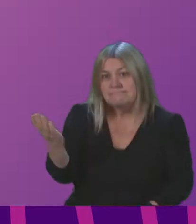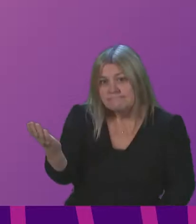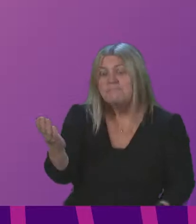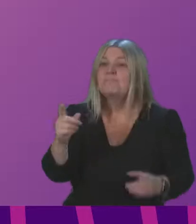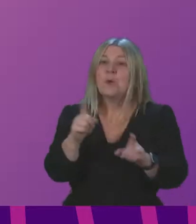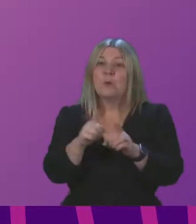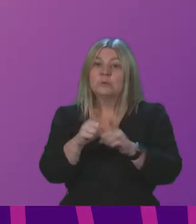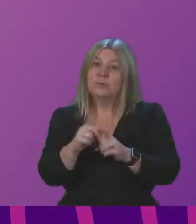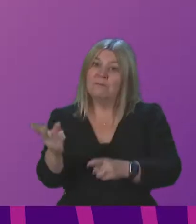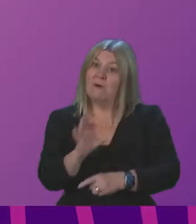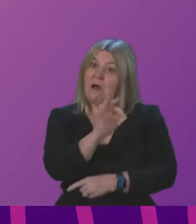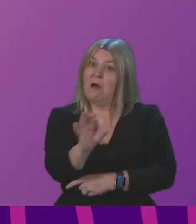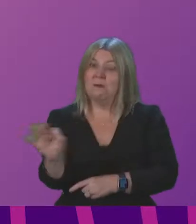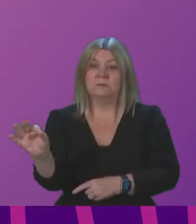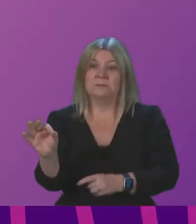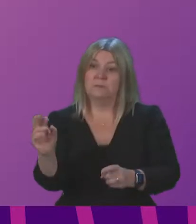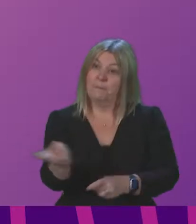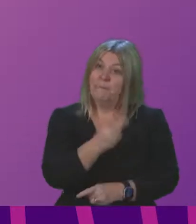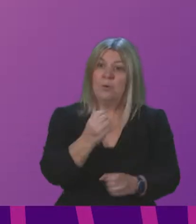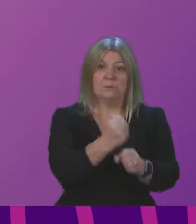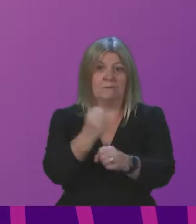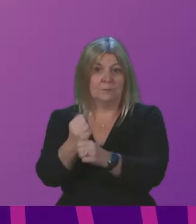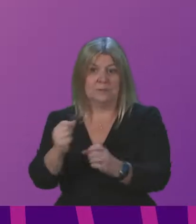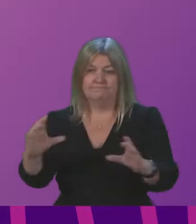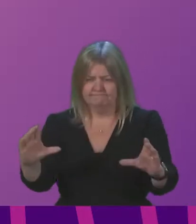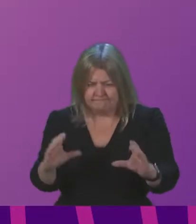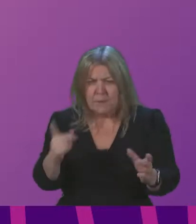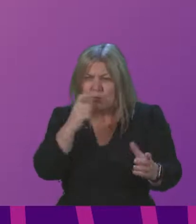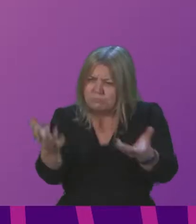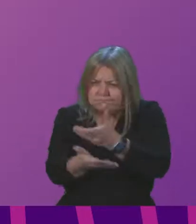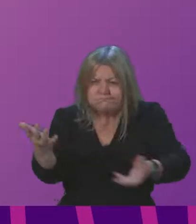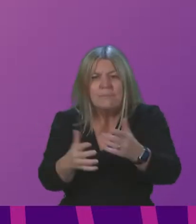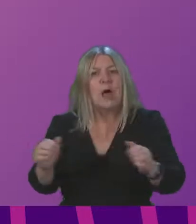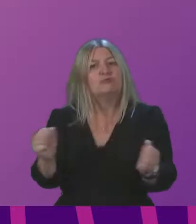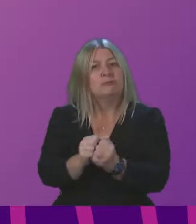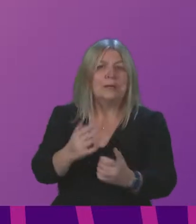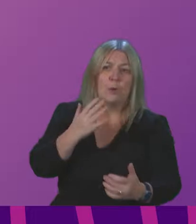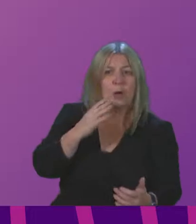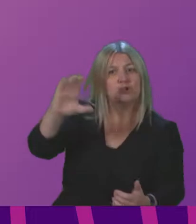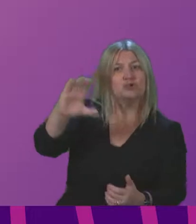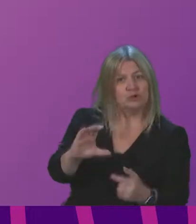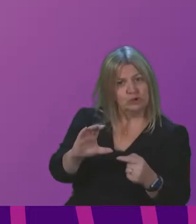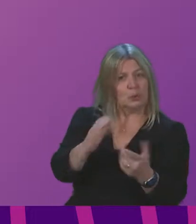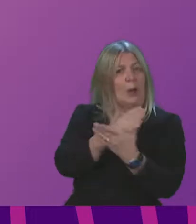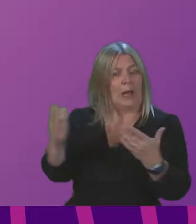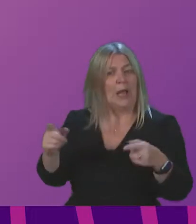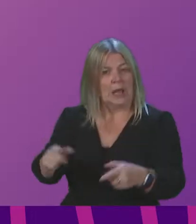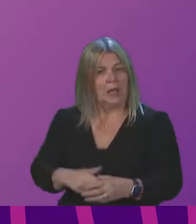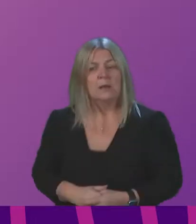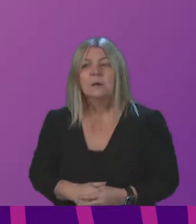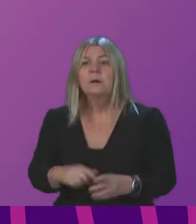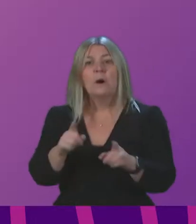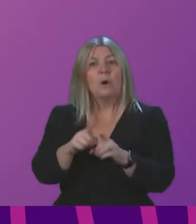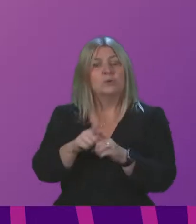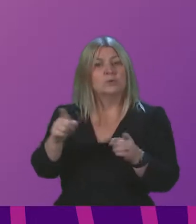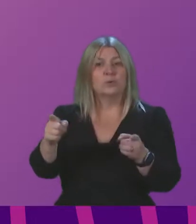guarantees could be a better way of managing devolved finances. We also made recommendations regarding the upcoming fiscal framework review, which governs the